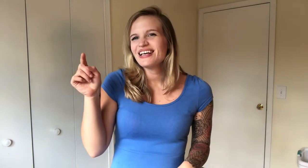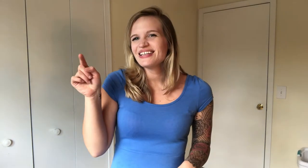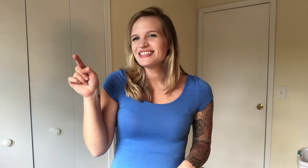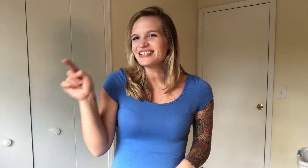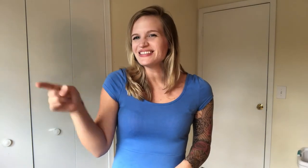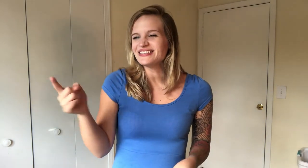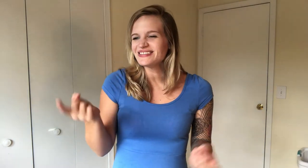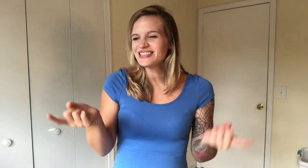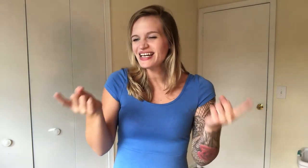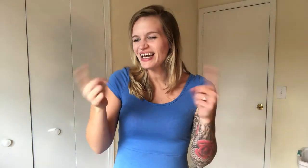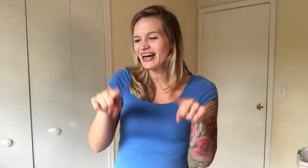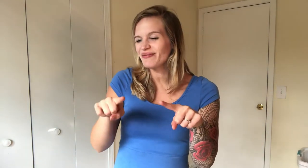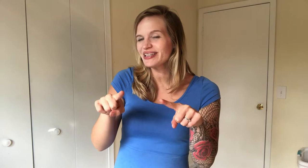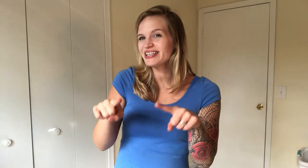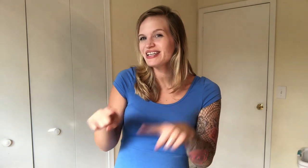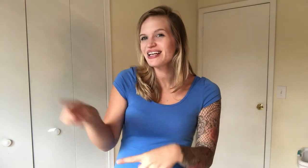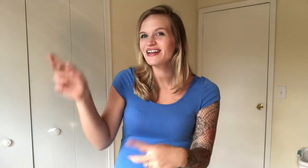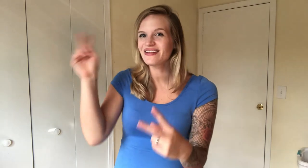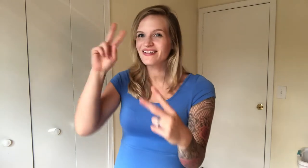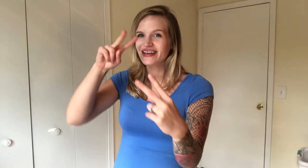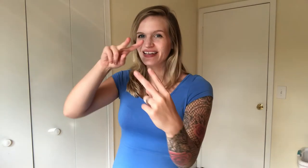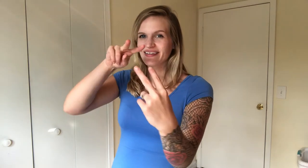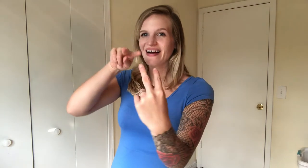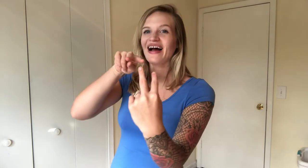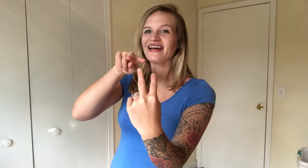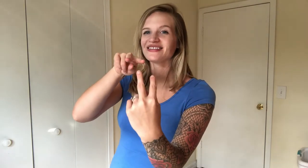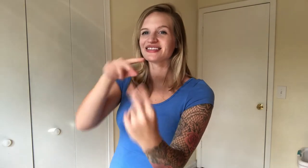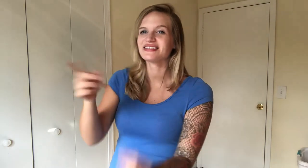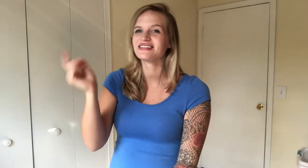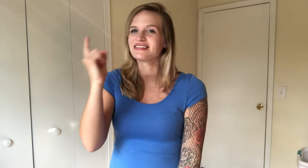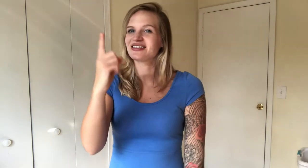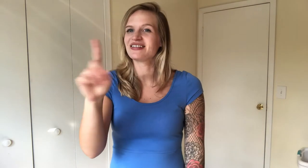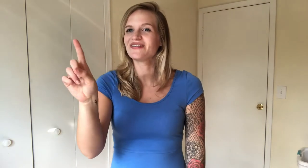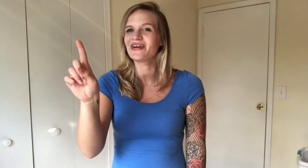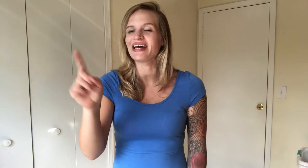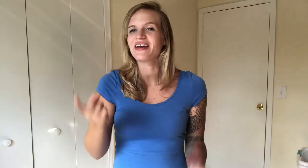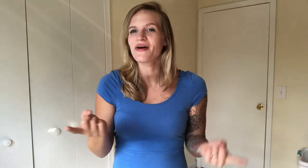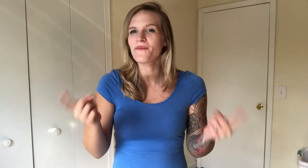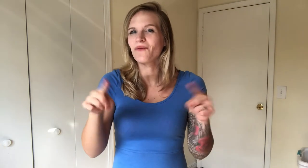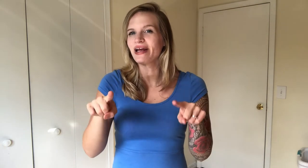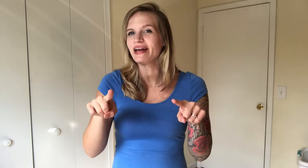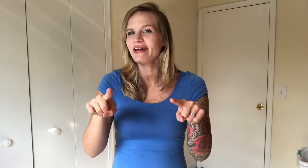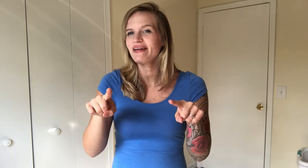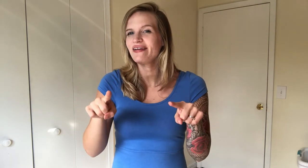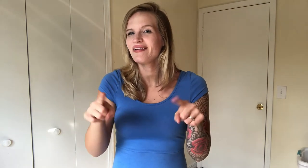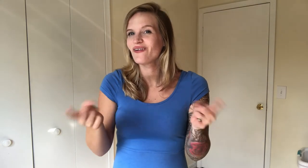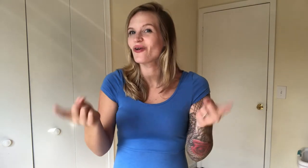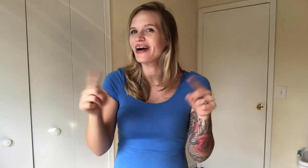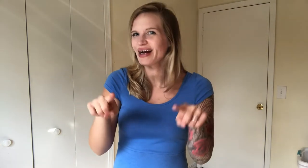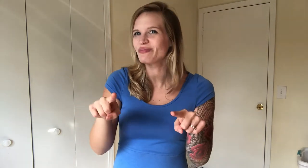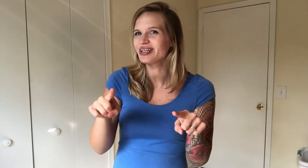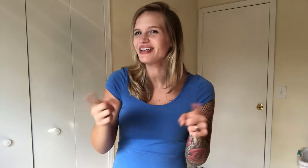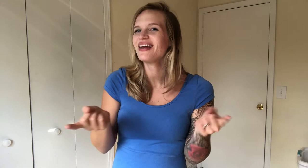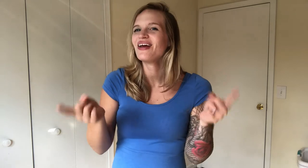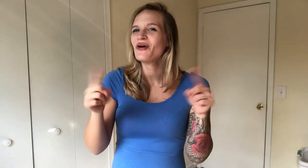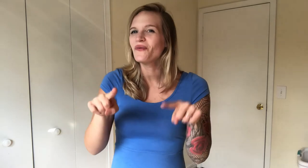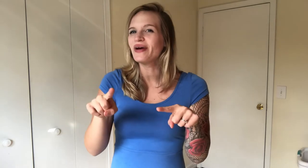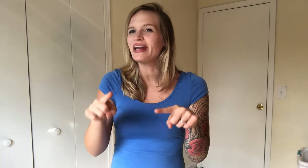So you happen. Look in your eyes. Turn away. When or happen. When